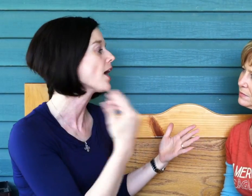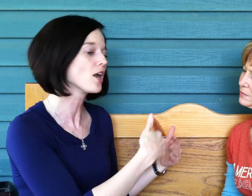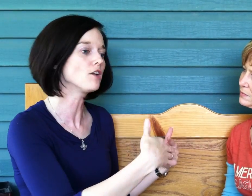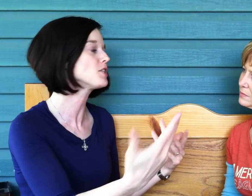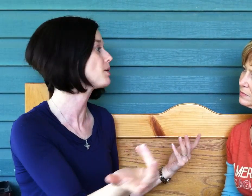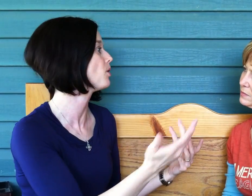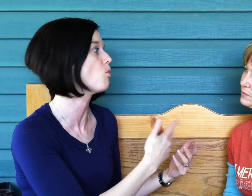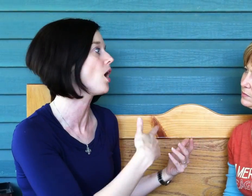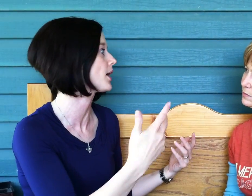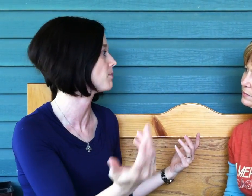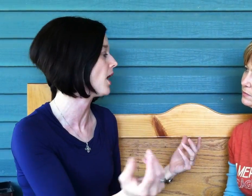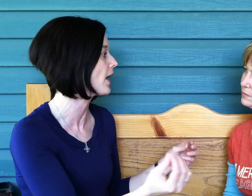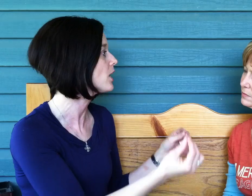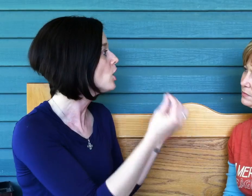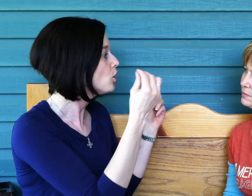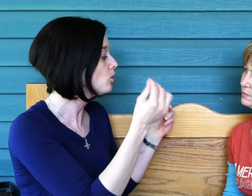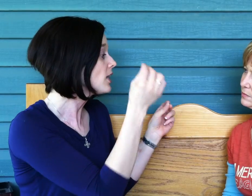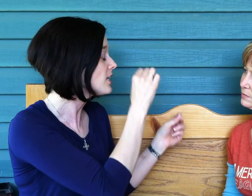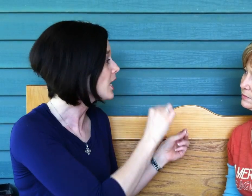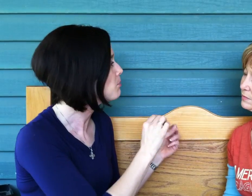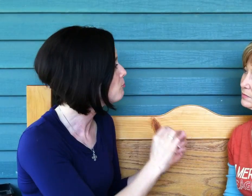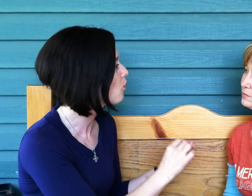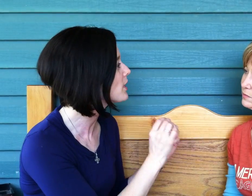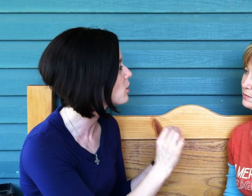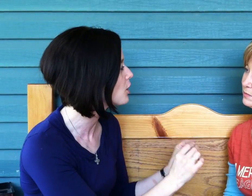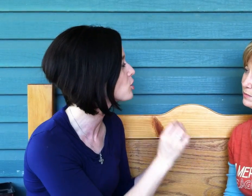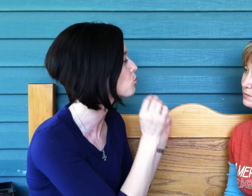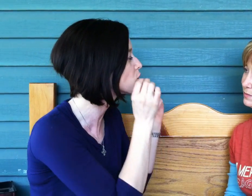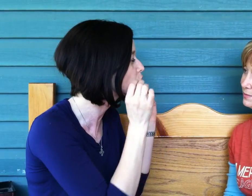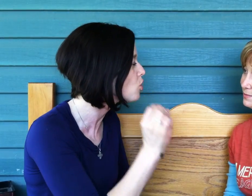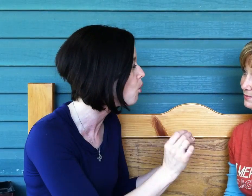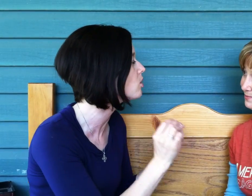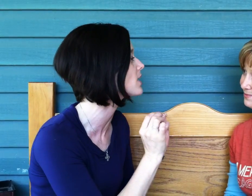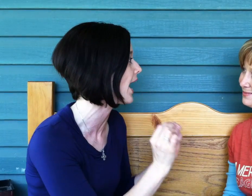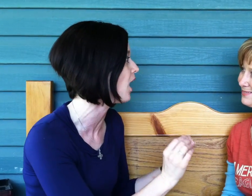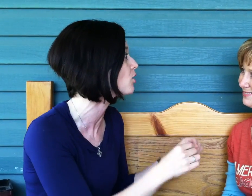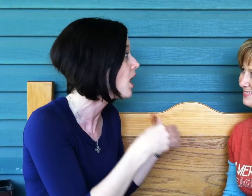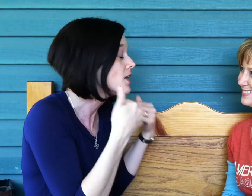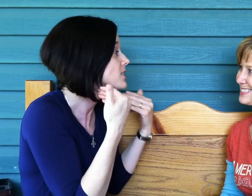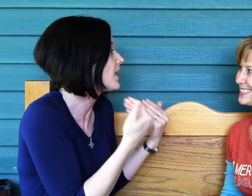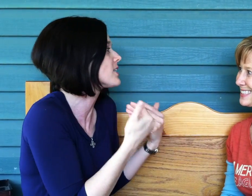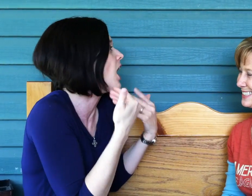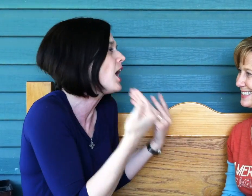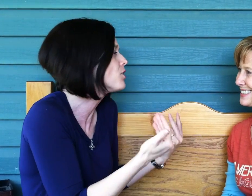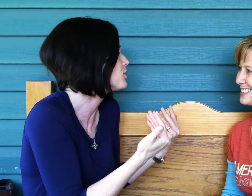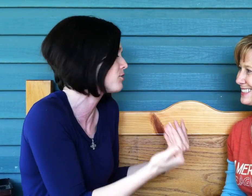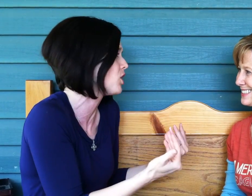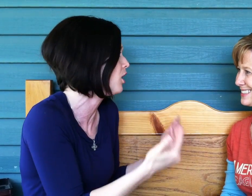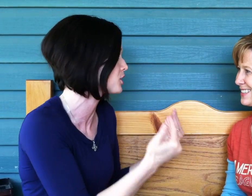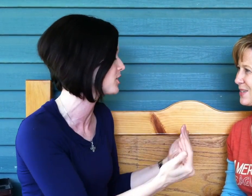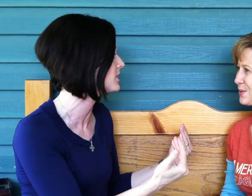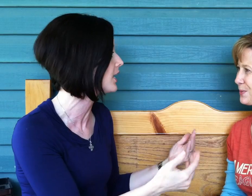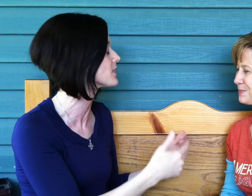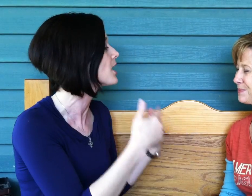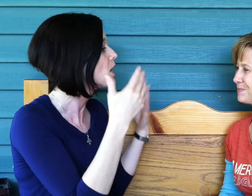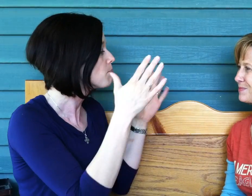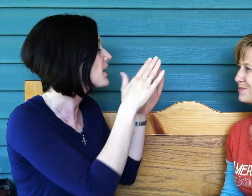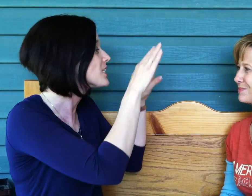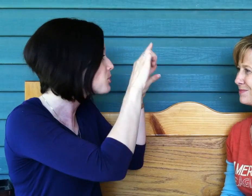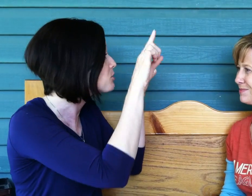And all these people walking by who, the night before his concert was sold out, tickets, hundreds of dollars for these tickets because it was